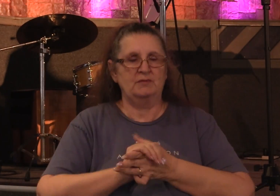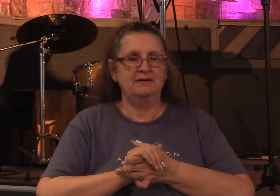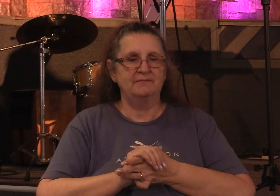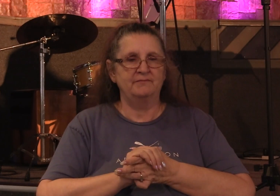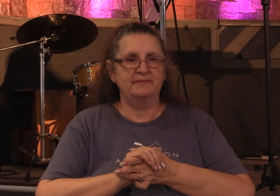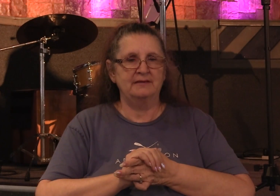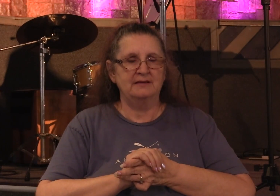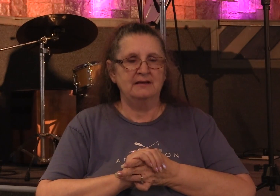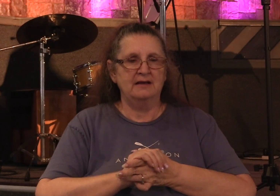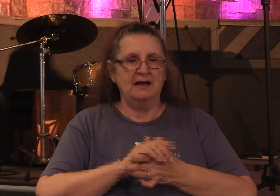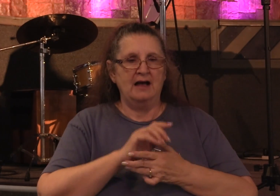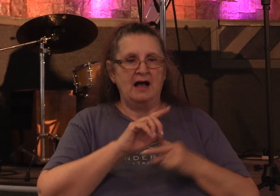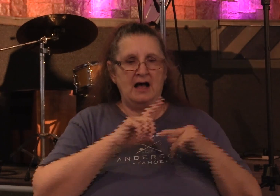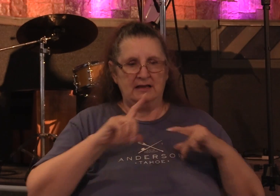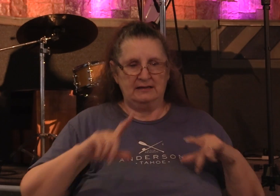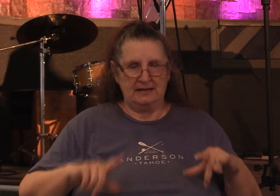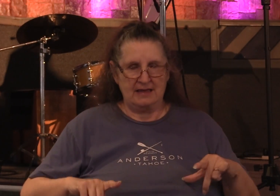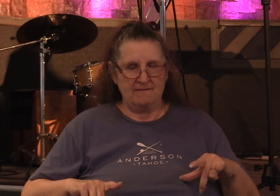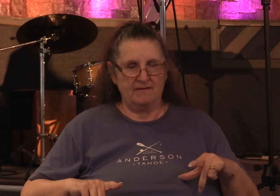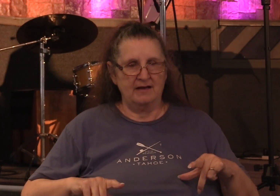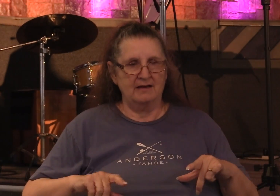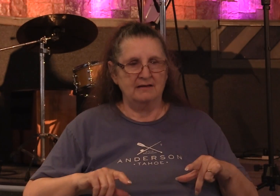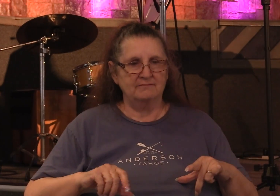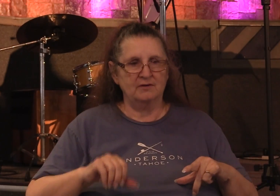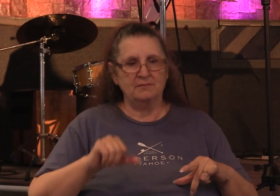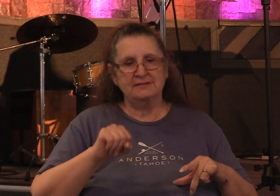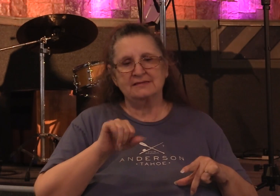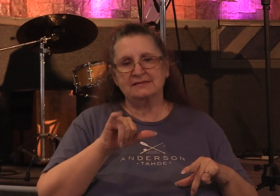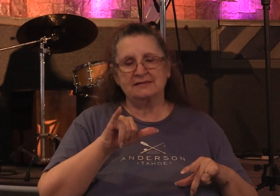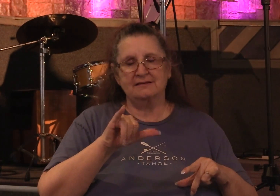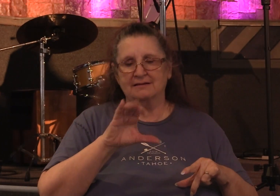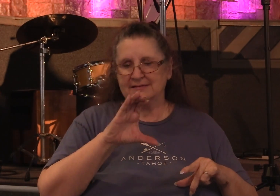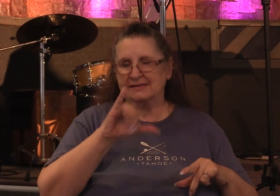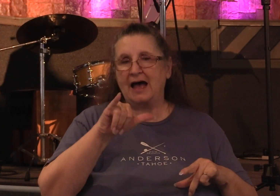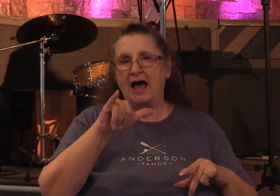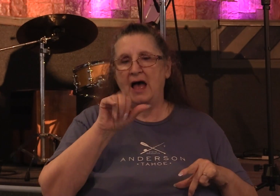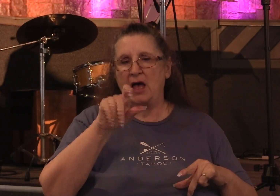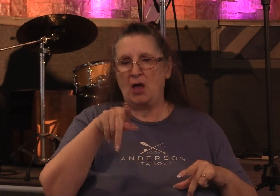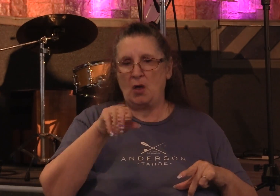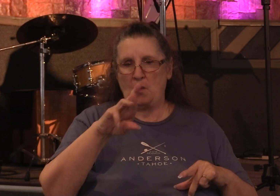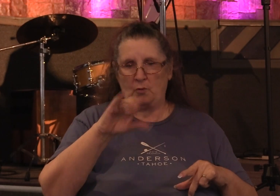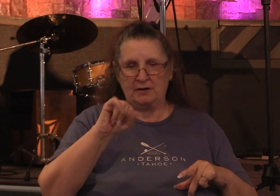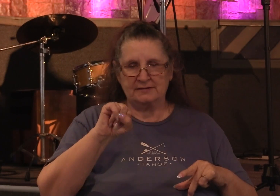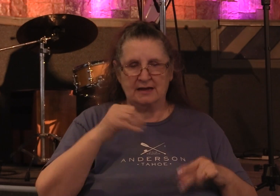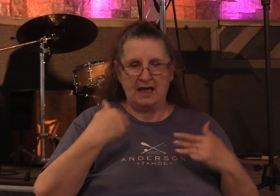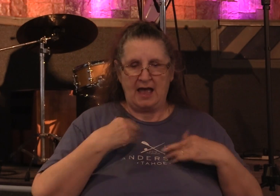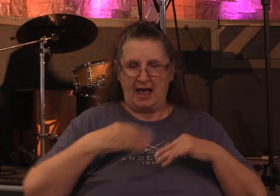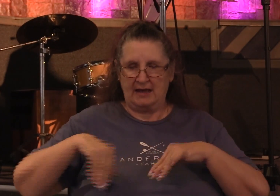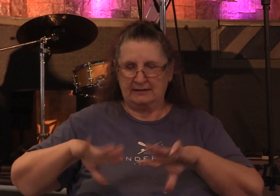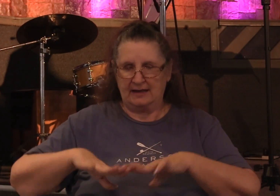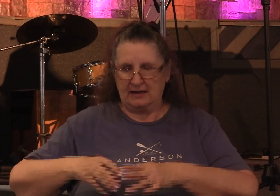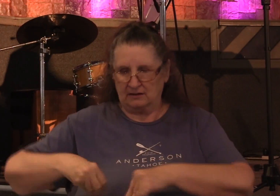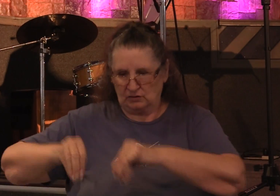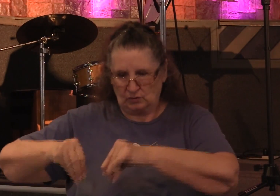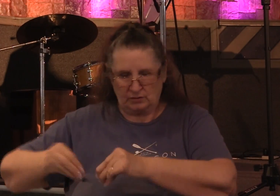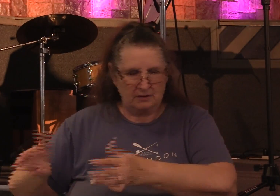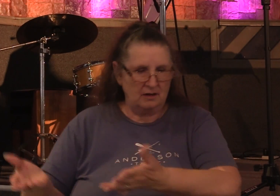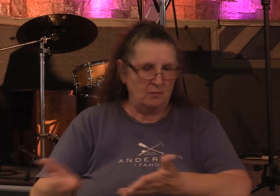Levite of the country of Cyprus, having land, sold it and brought the money and laid it